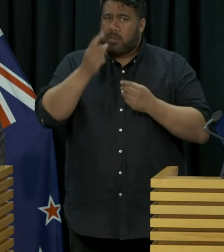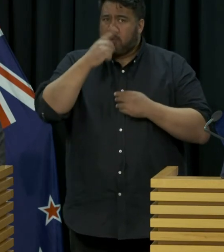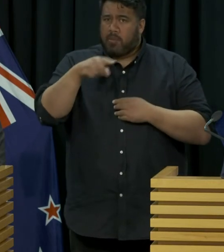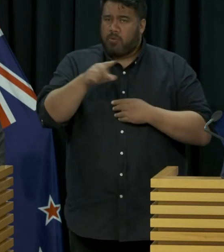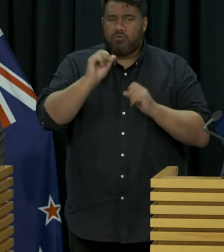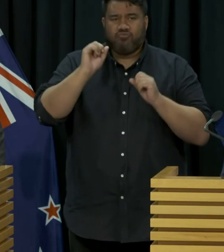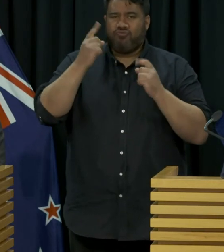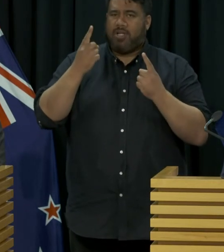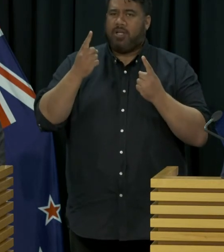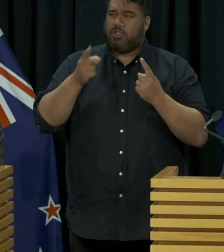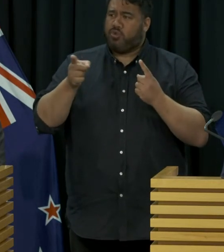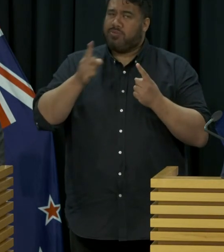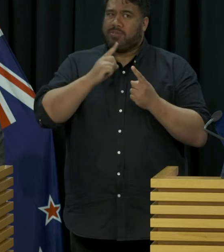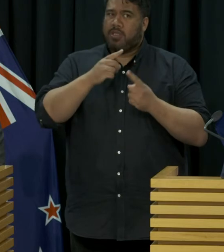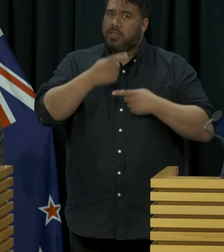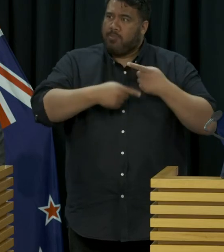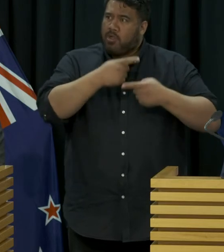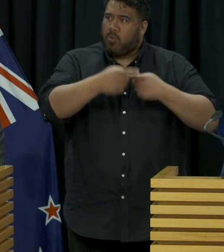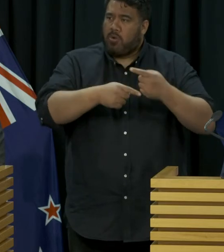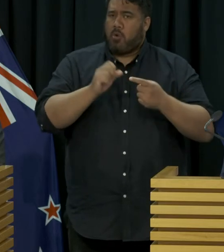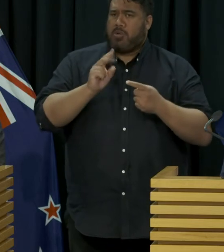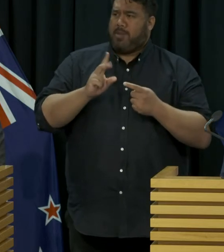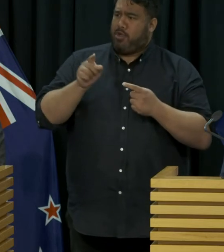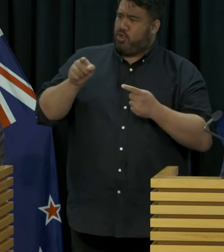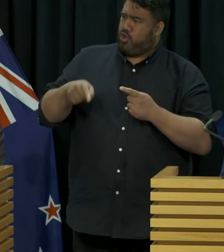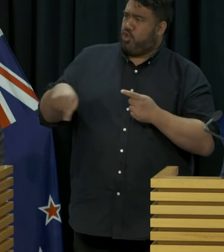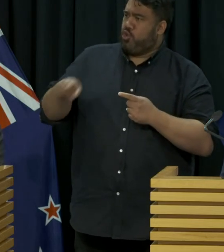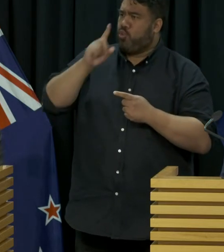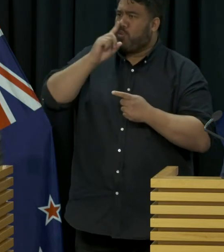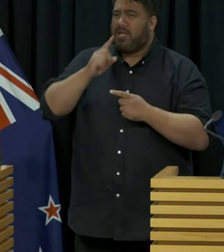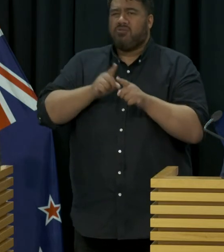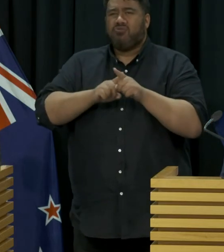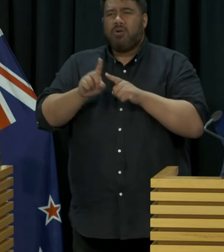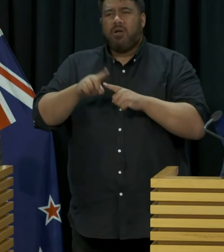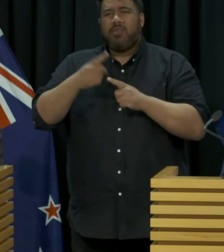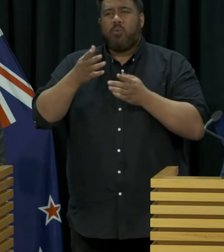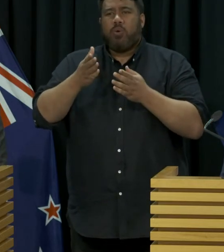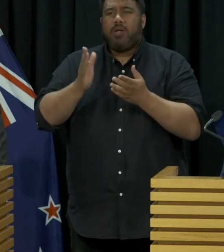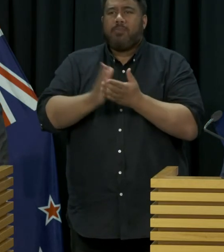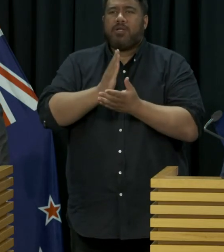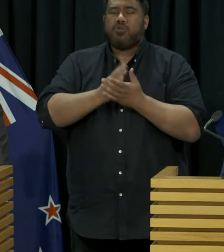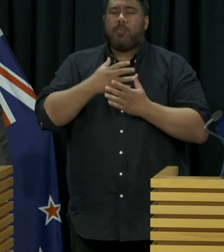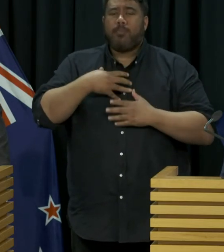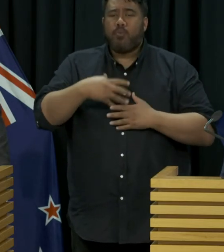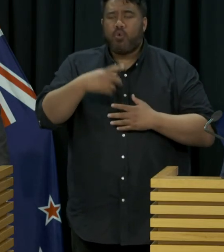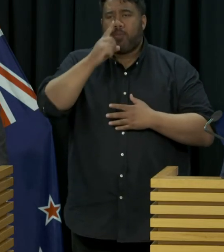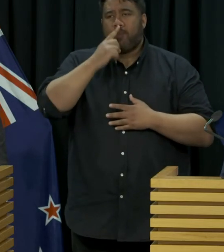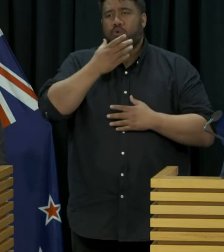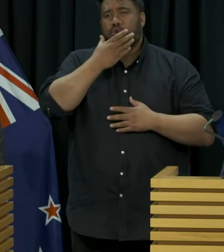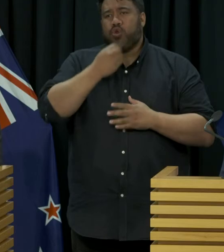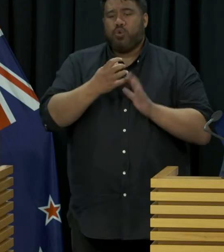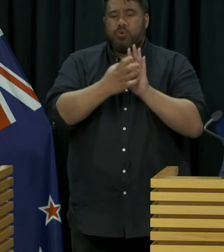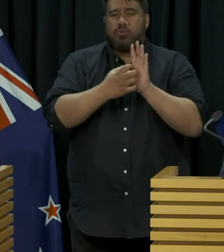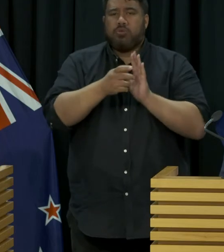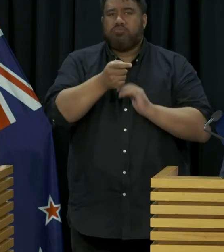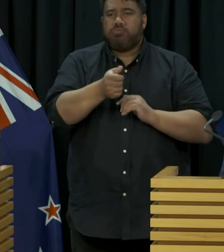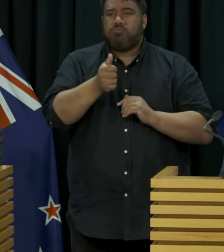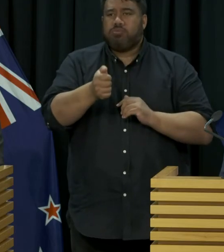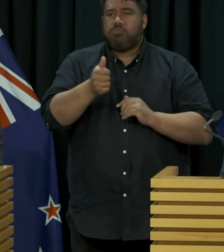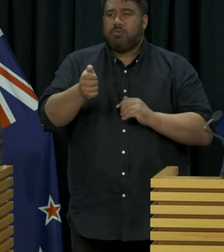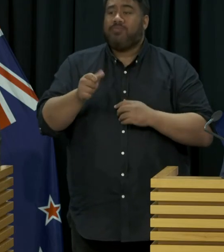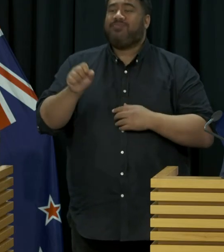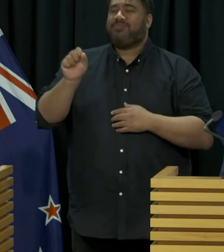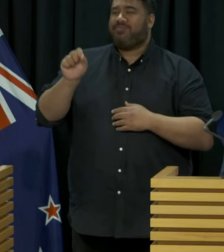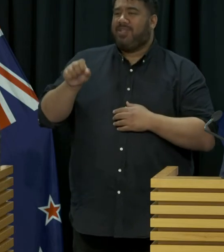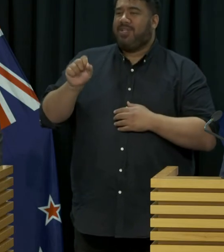keep doing it is there a way that the government or officials can do something else to make sure there's a little bit more compliance so we'll have a very intensive campaign over the next